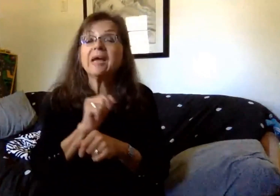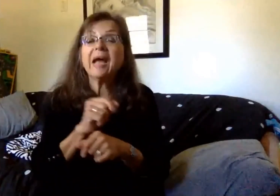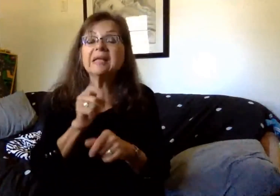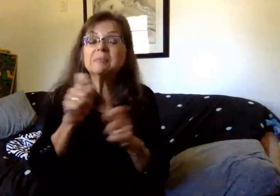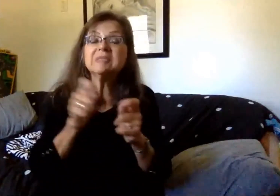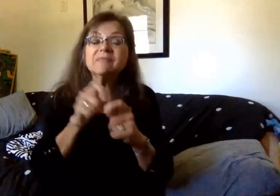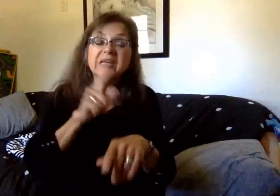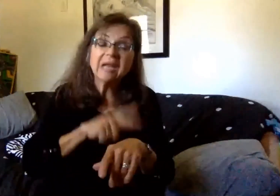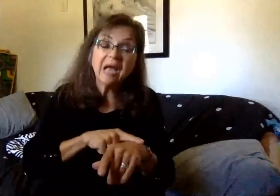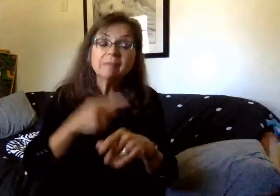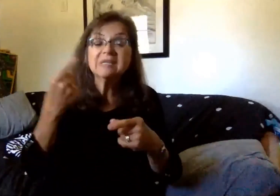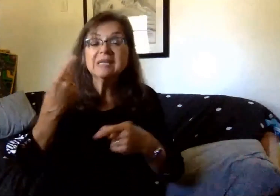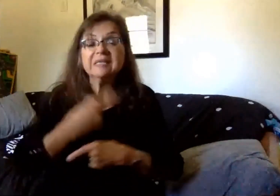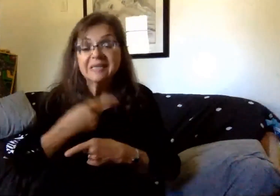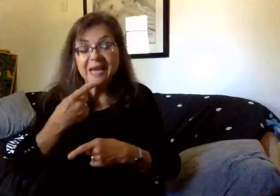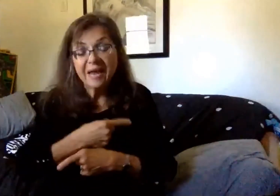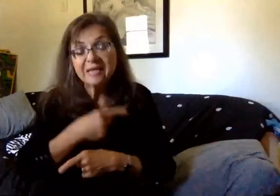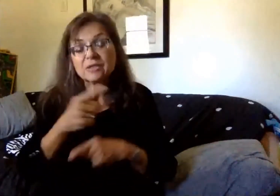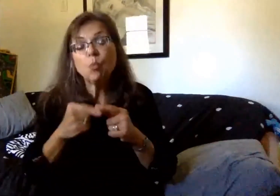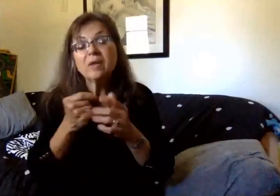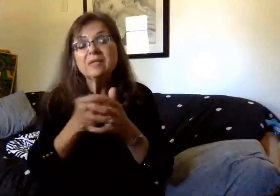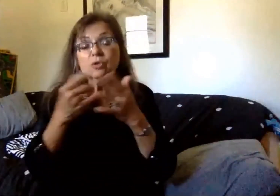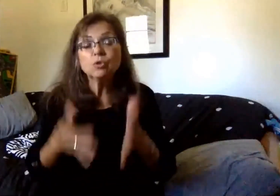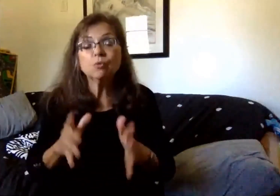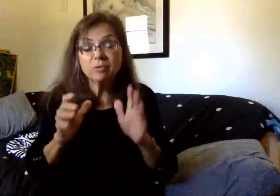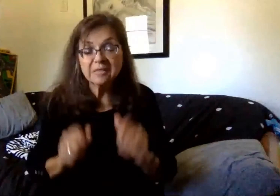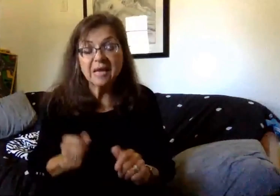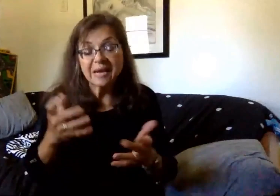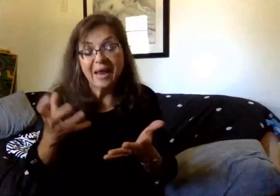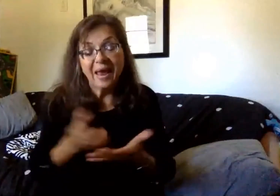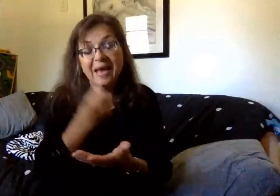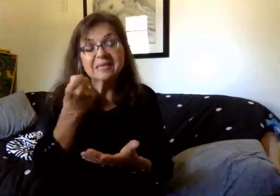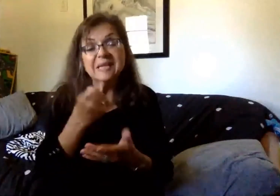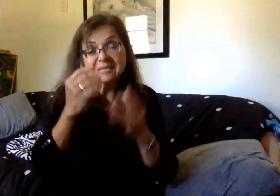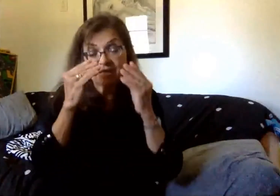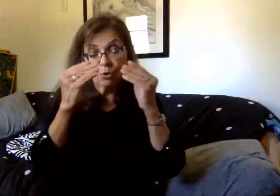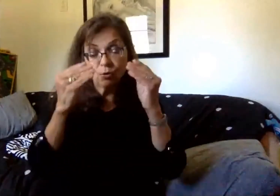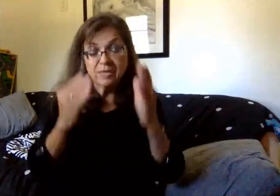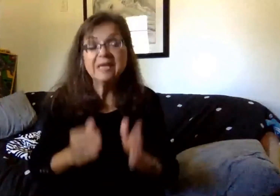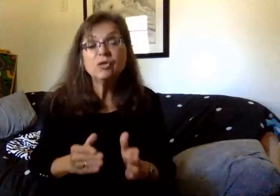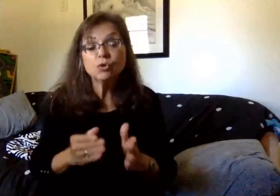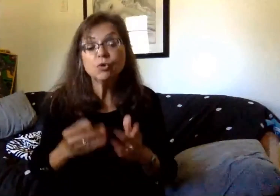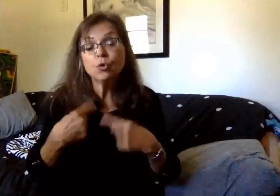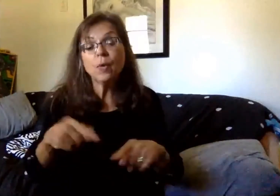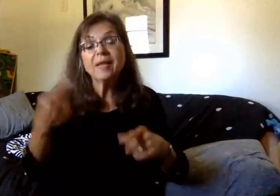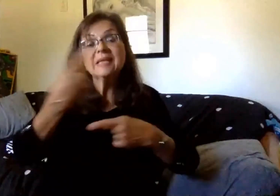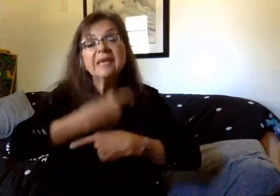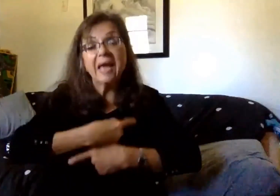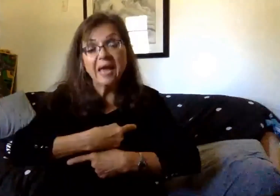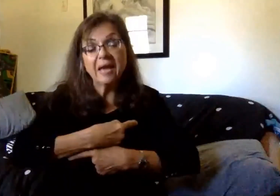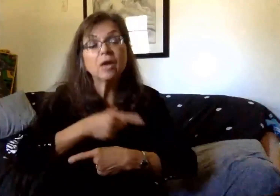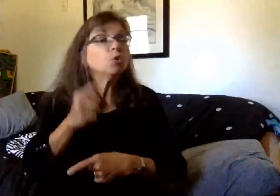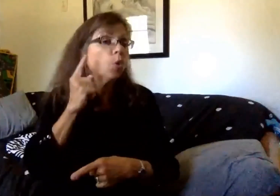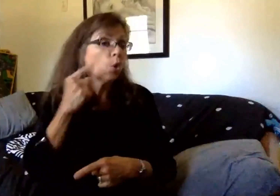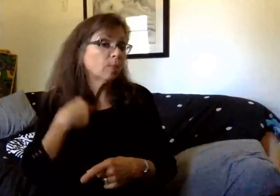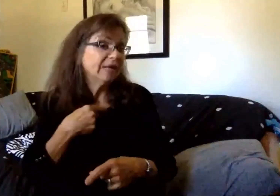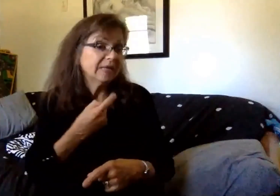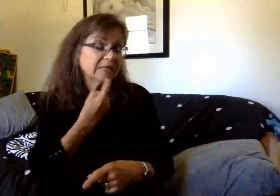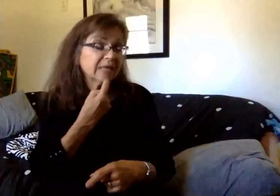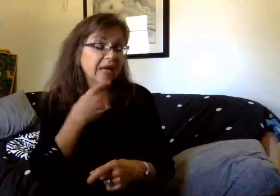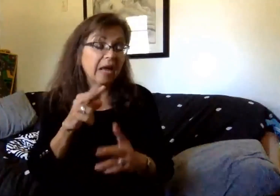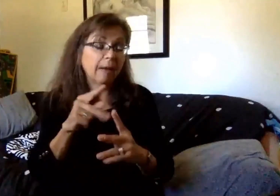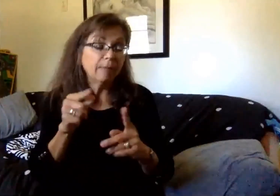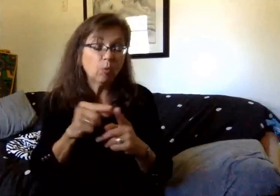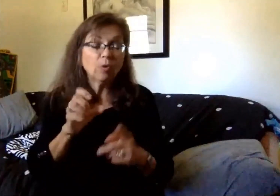times and dates when students will be able to access their teacher throughout the confines of the day. Now, you heard me mention a couple of terms,